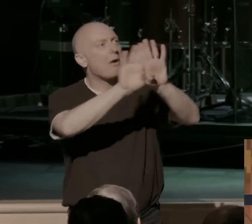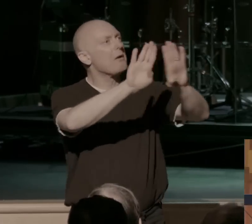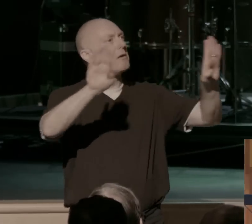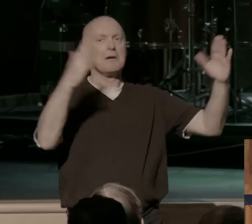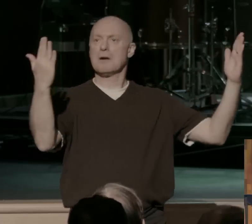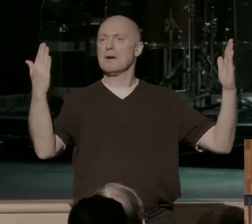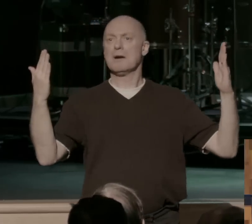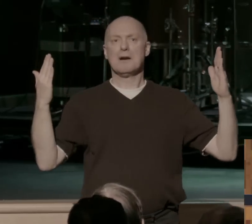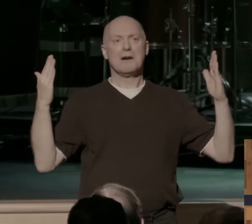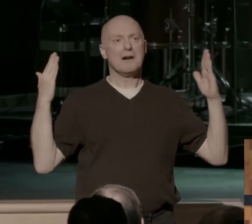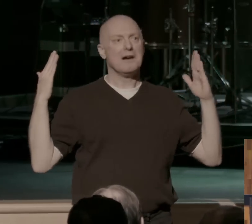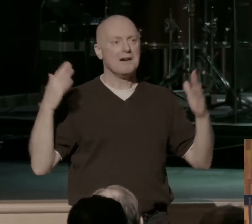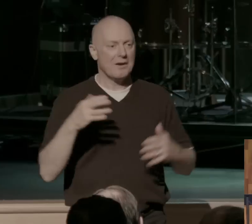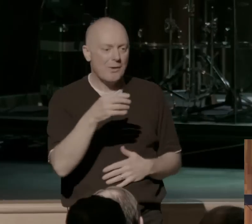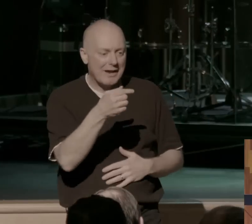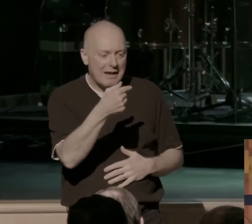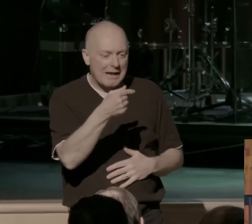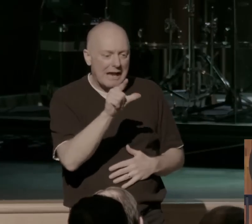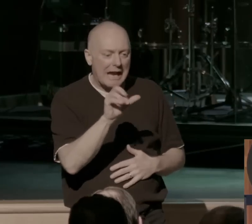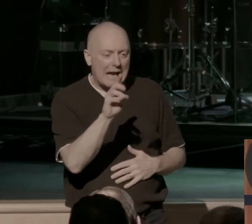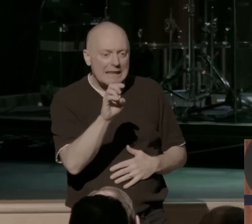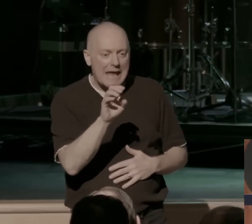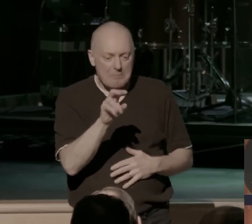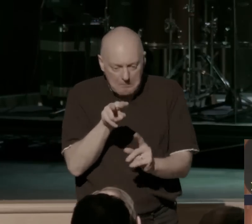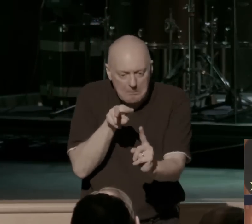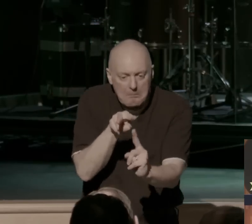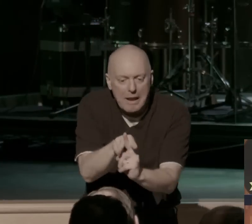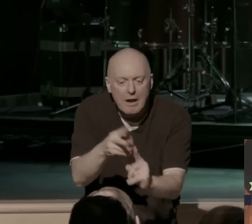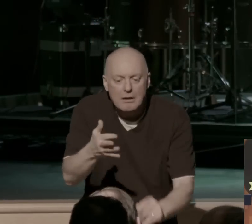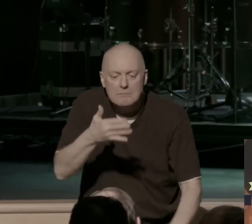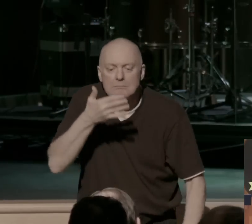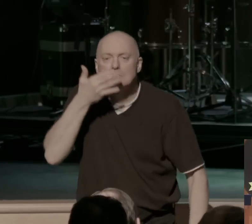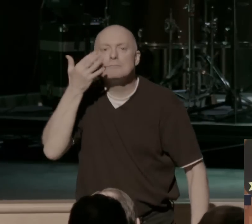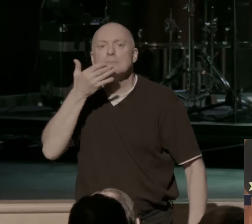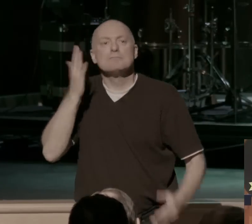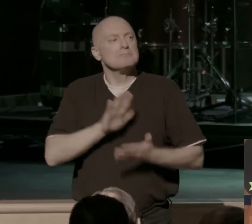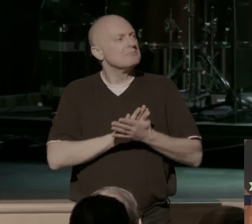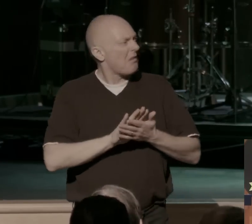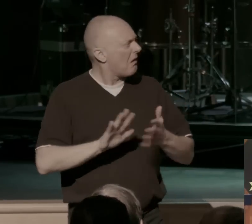and we plug the little glade plug in, into our jail cell. We're like, this is not too bad. This is okay.